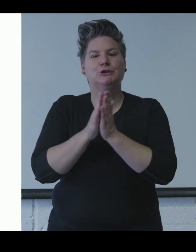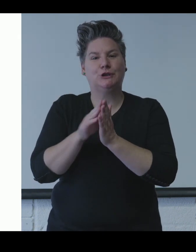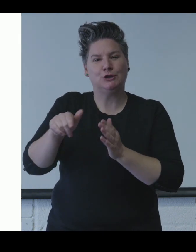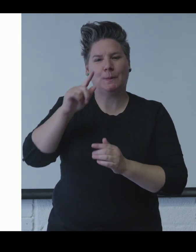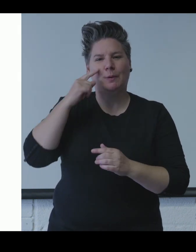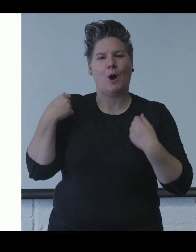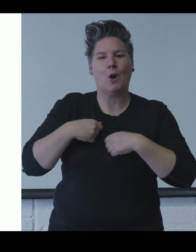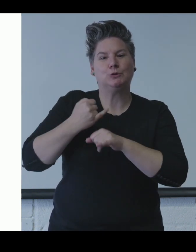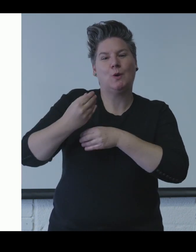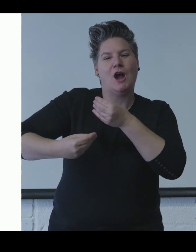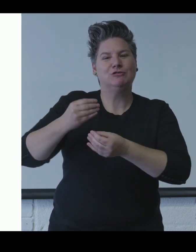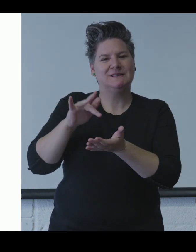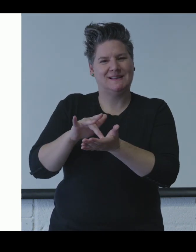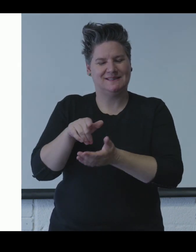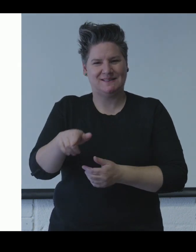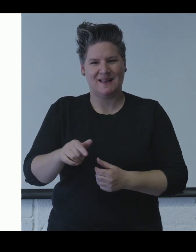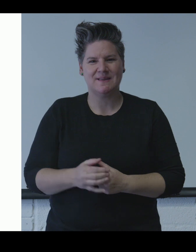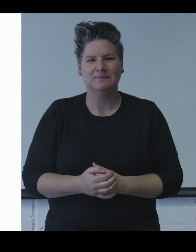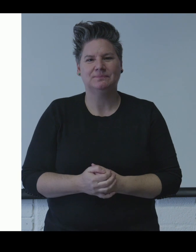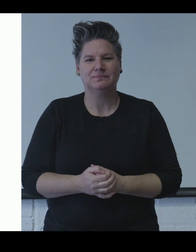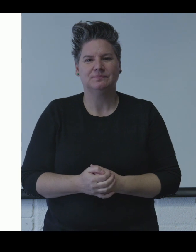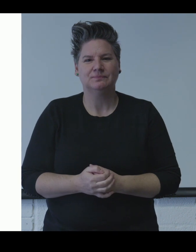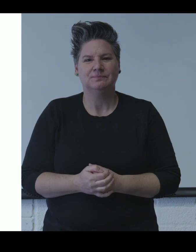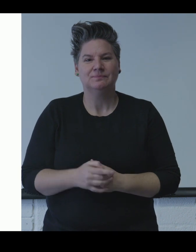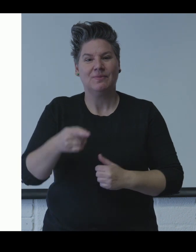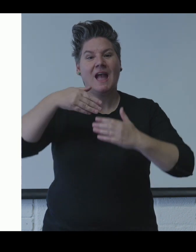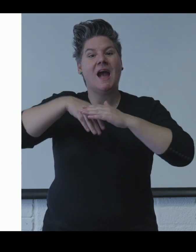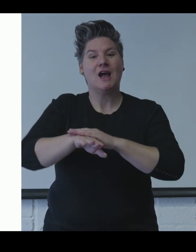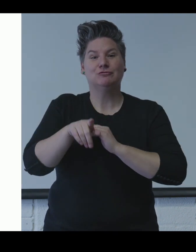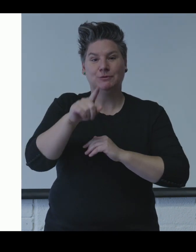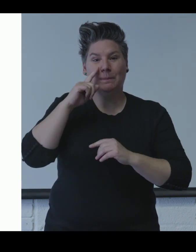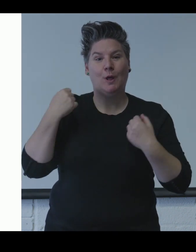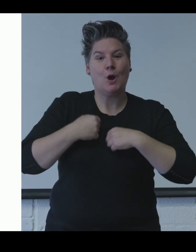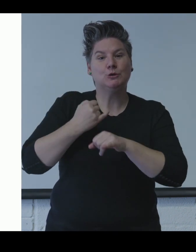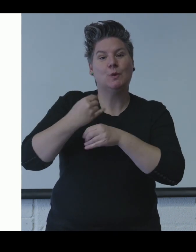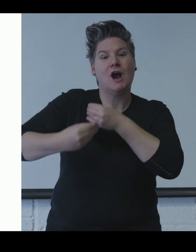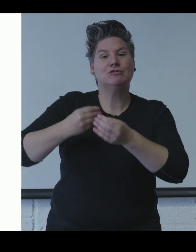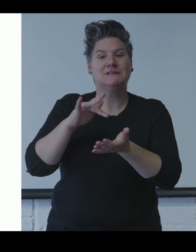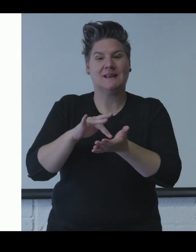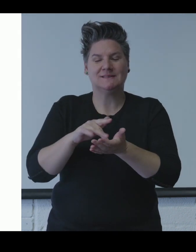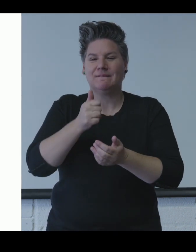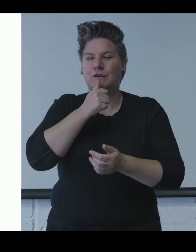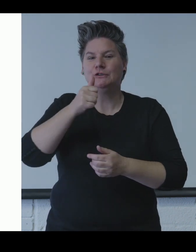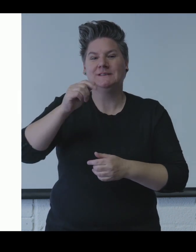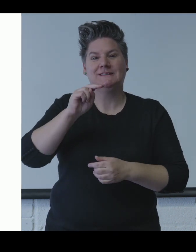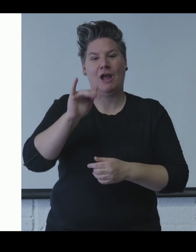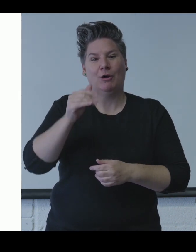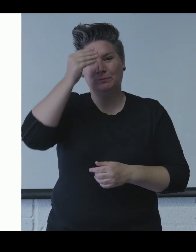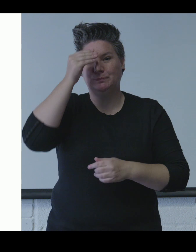There are a number of parking bays in Bishop Street Car Park as well as on-street parking close to Bluecoat School Heritage Centre.